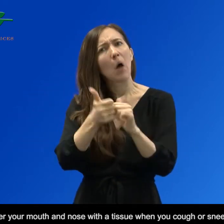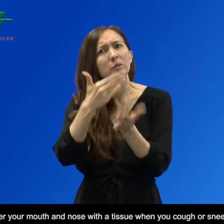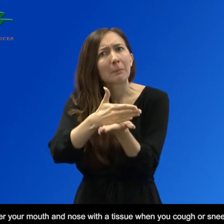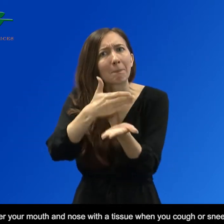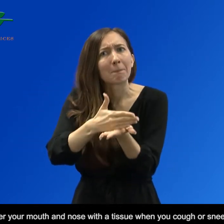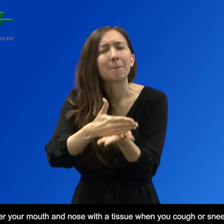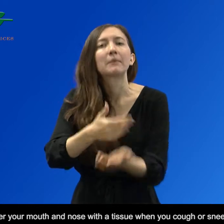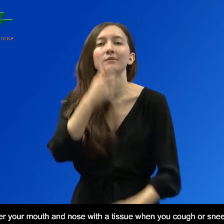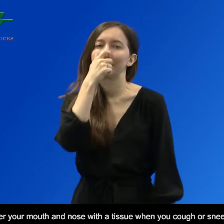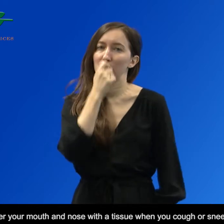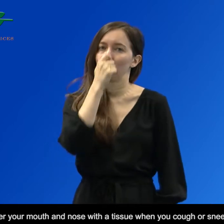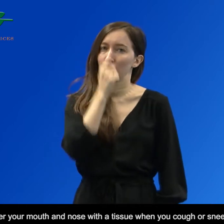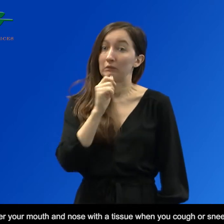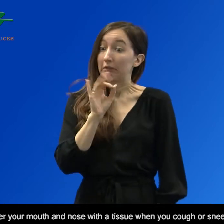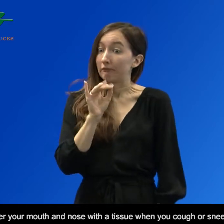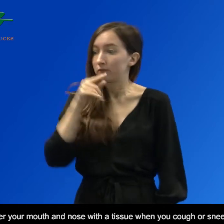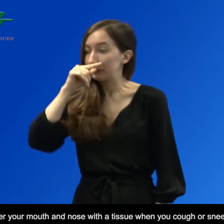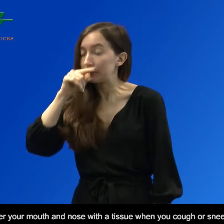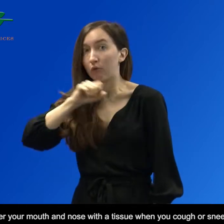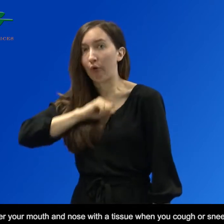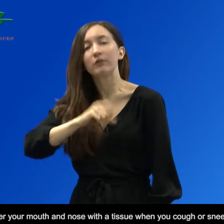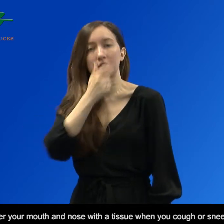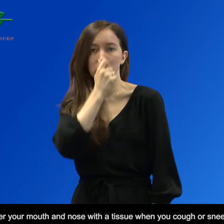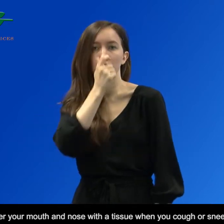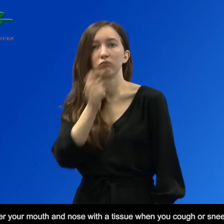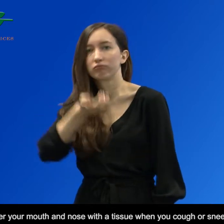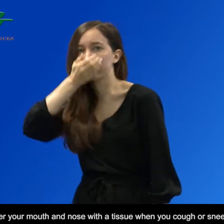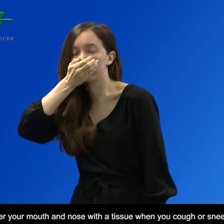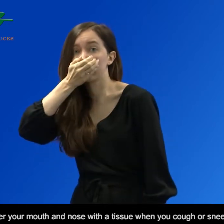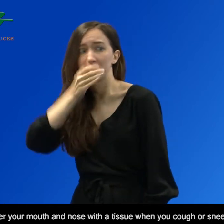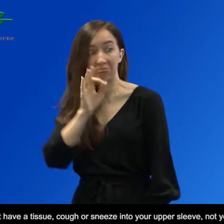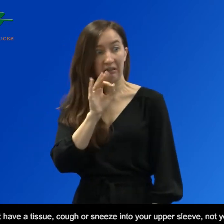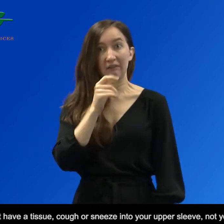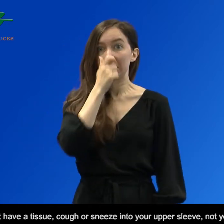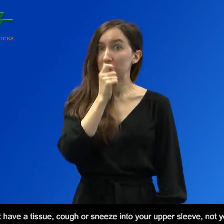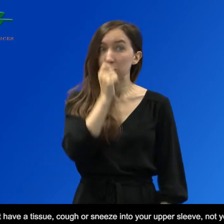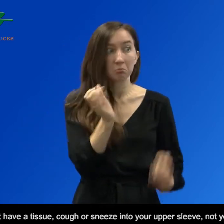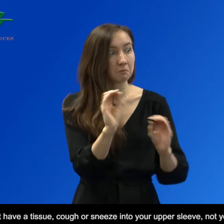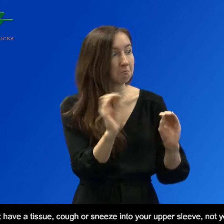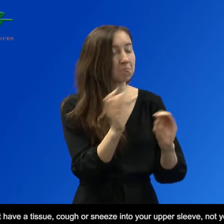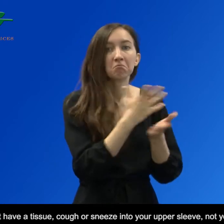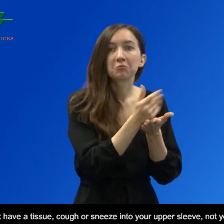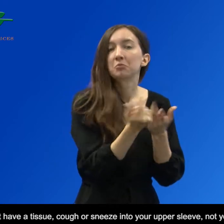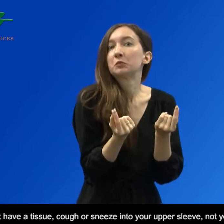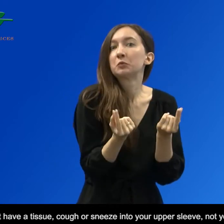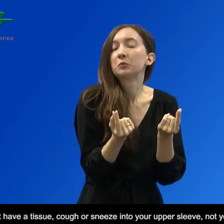and nose with a tissue when you cough or sneeze. If you do not have a tissue, cough or sneeze